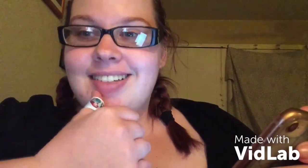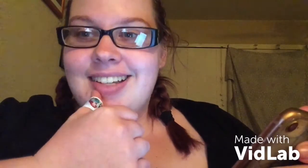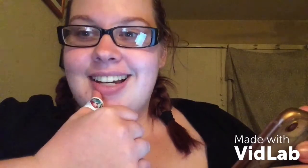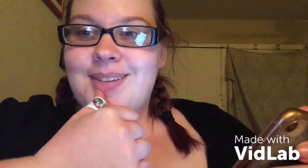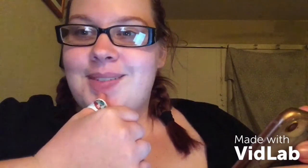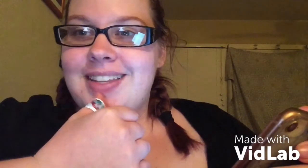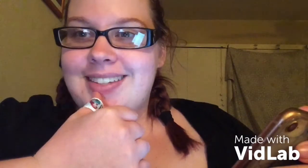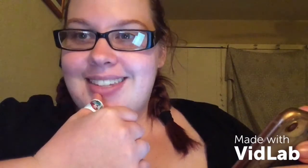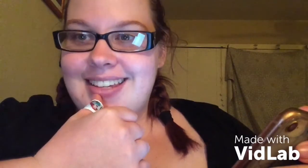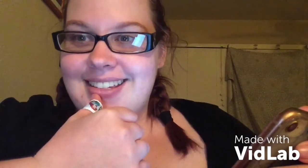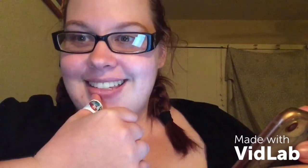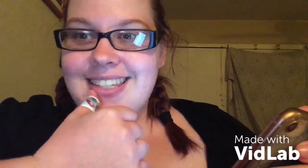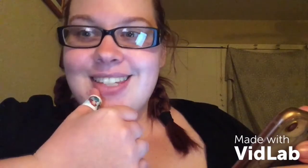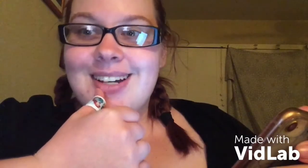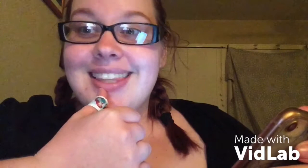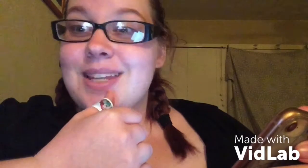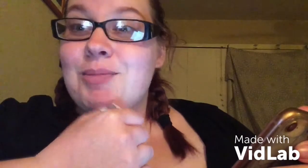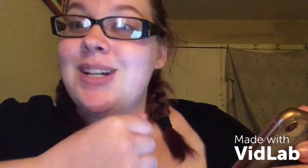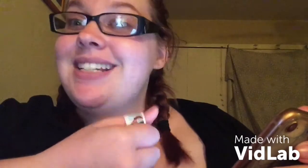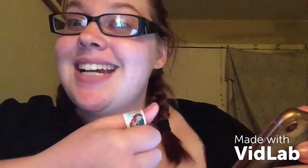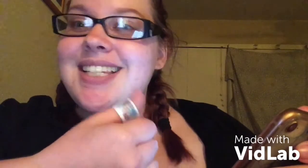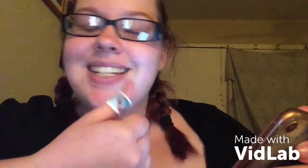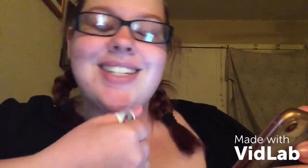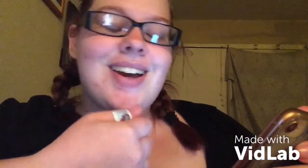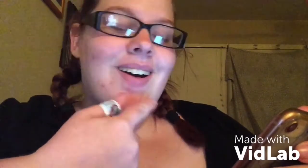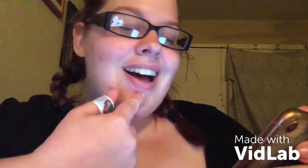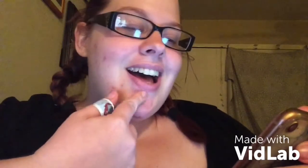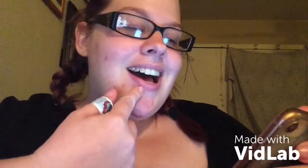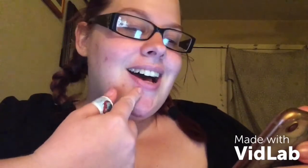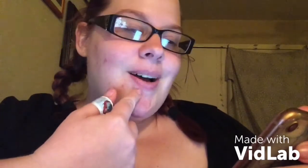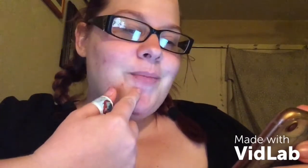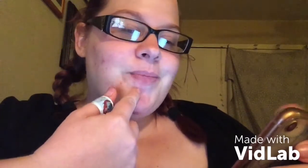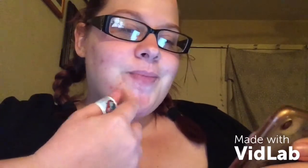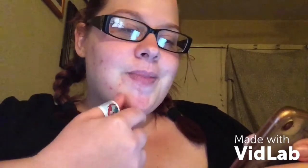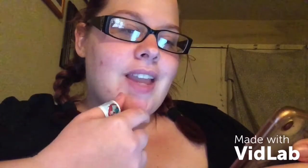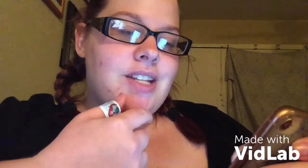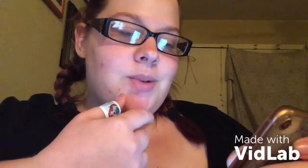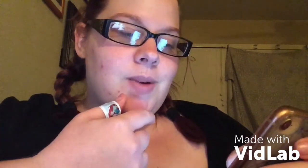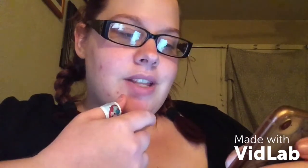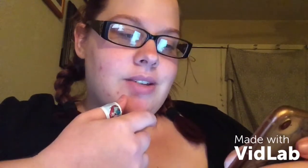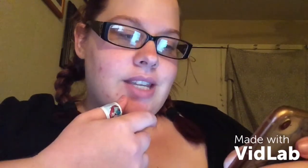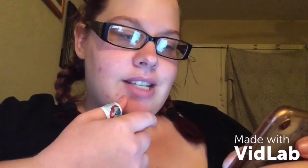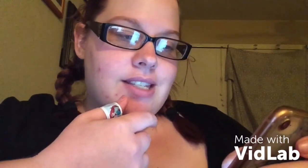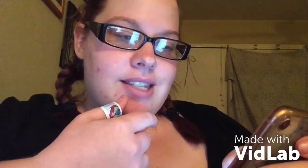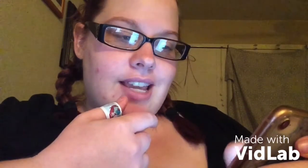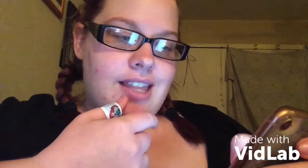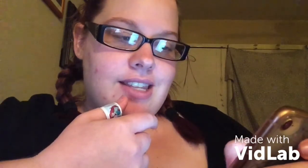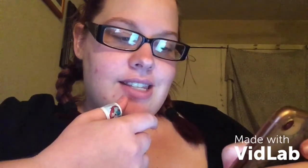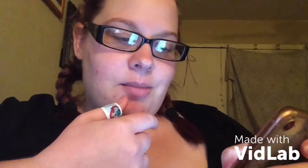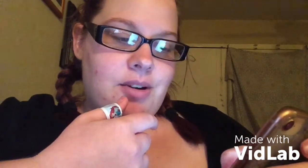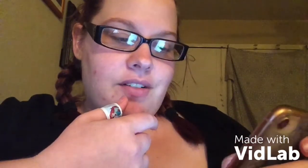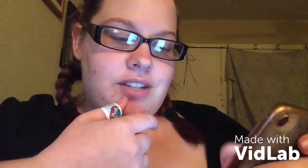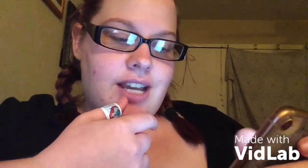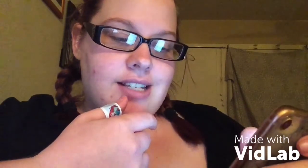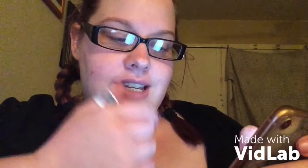I wear those things during the summer in Texas. So, um, I do wear those things, like, in the summer of Texas,